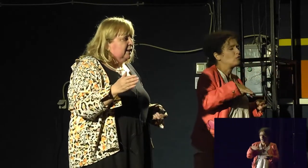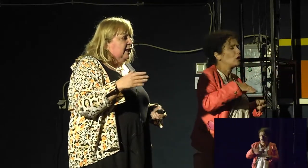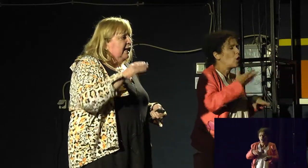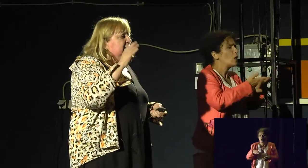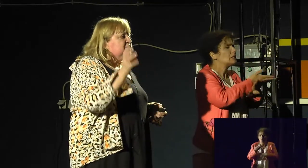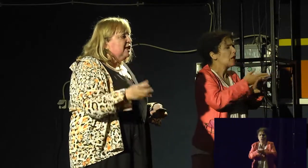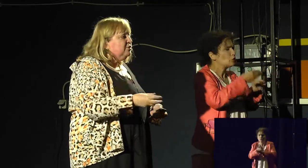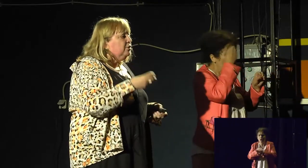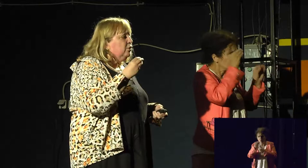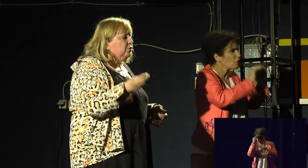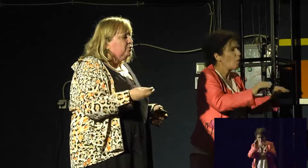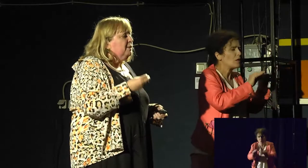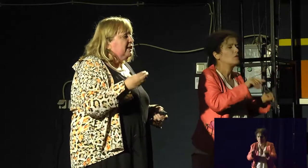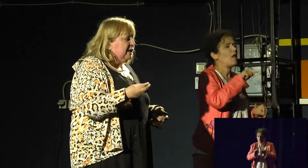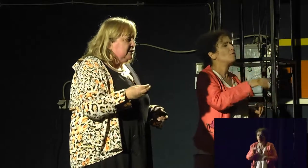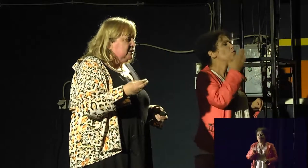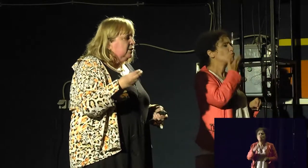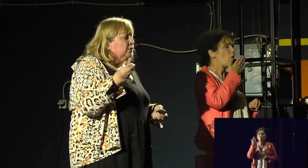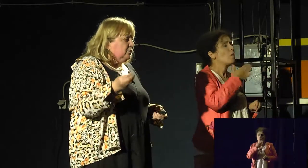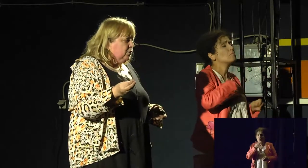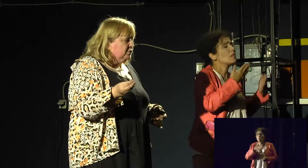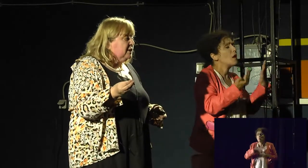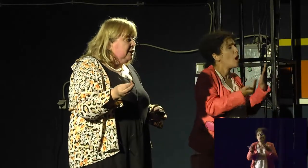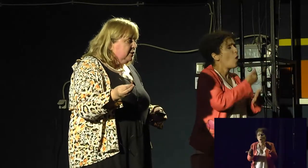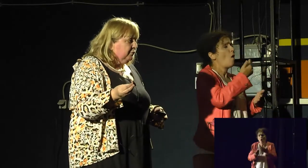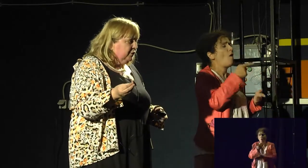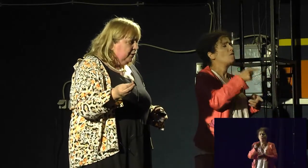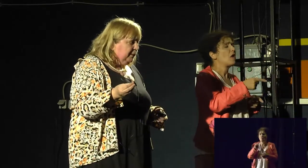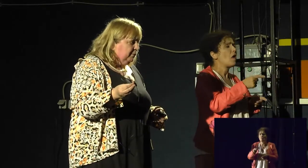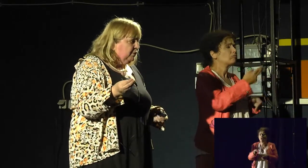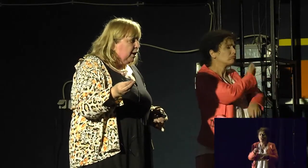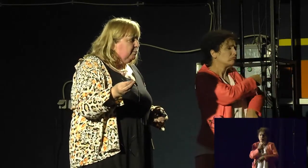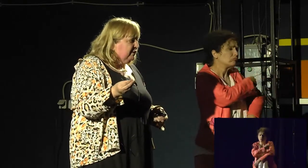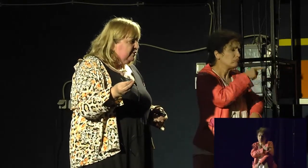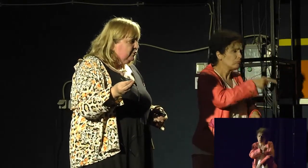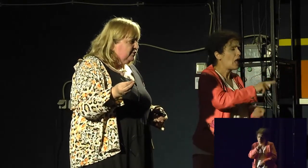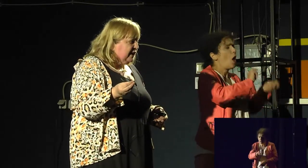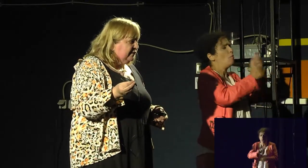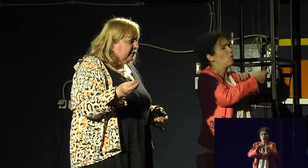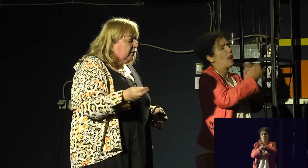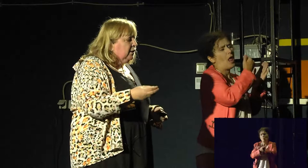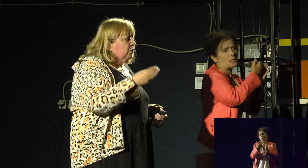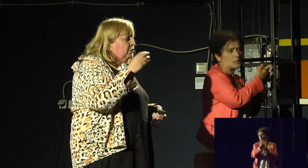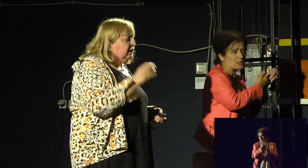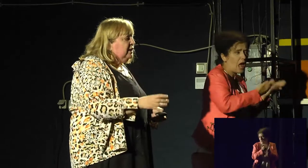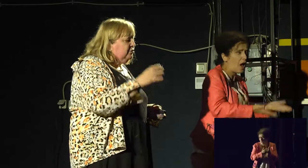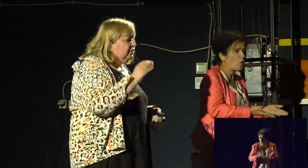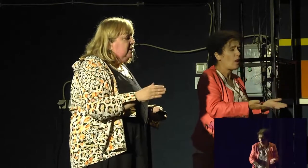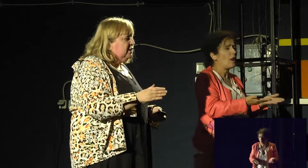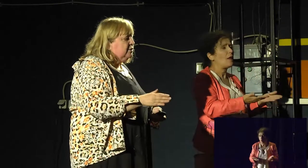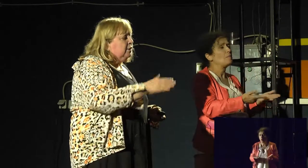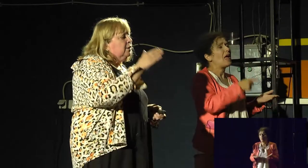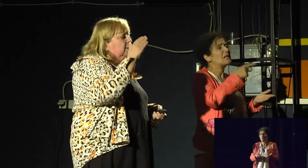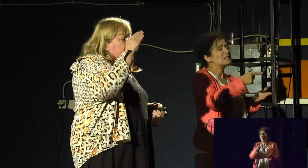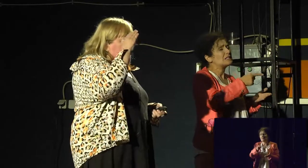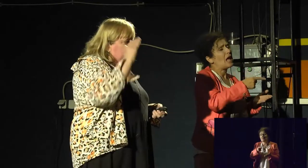-friendly clinics, and they changed the laws to make access to service easier for young people without parental consent. Within